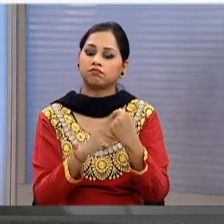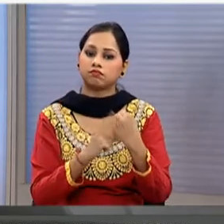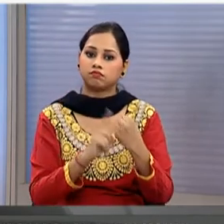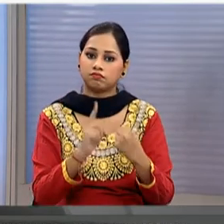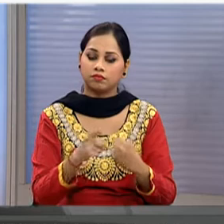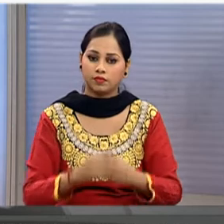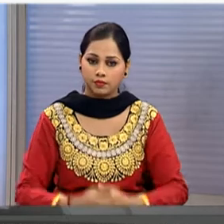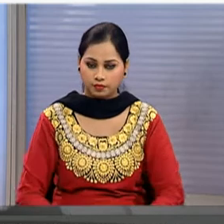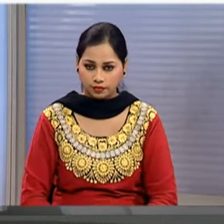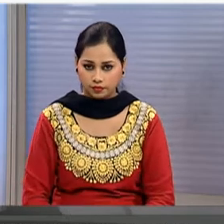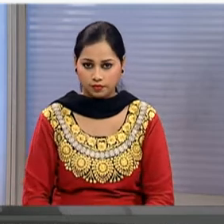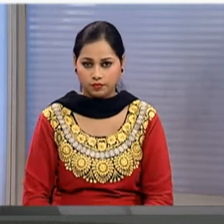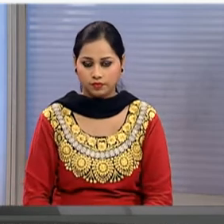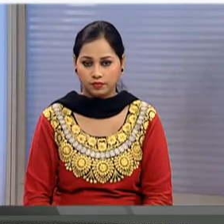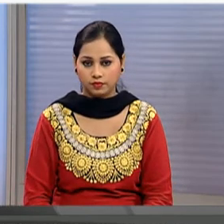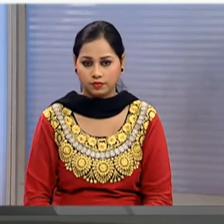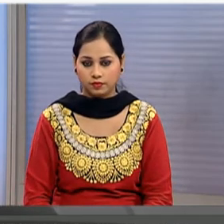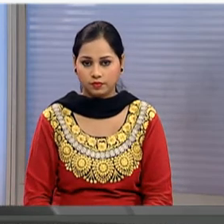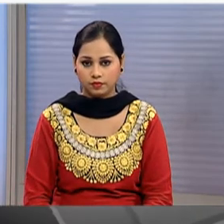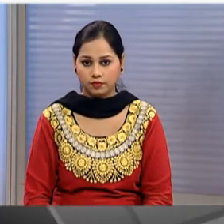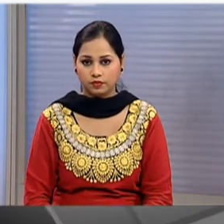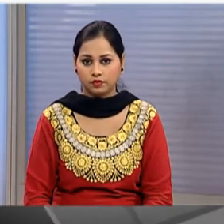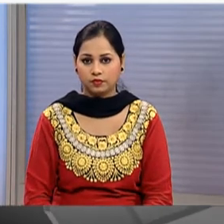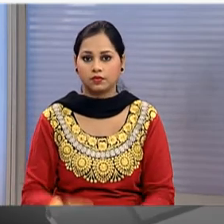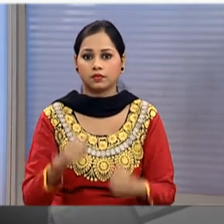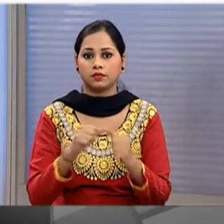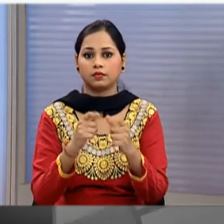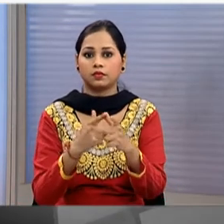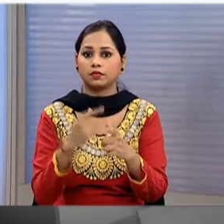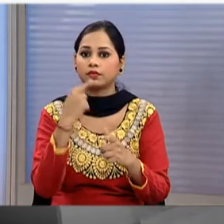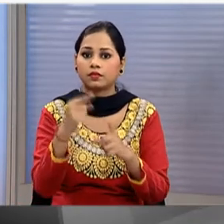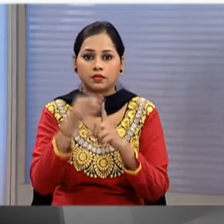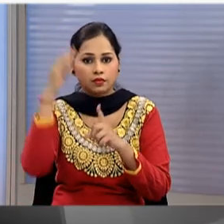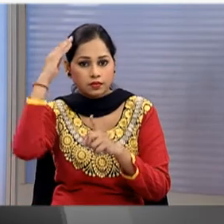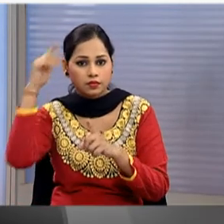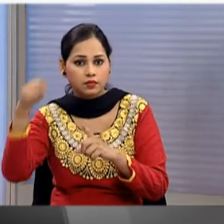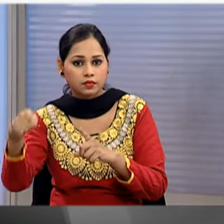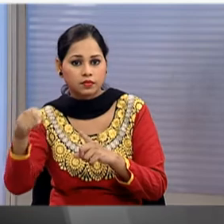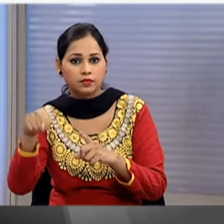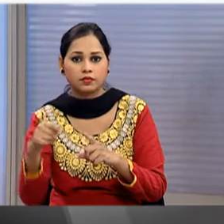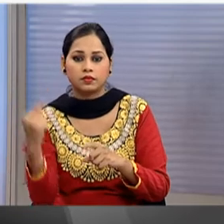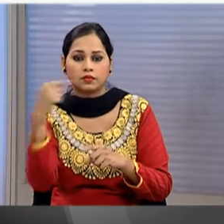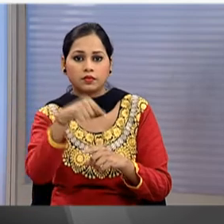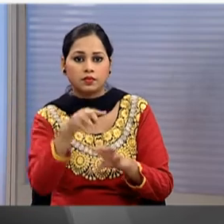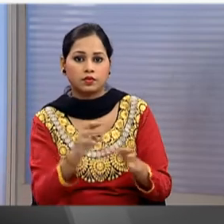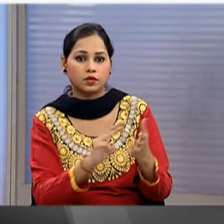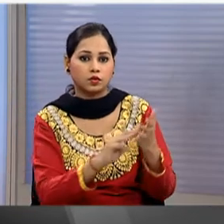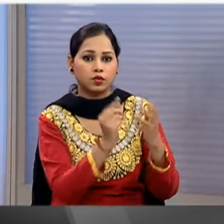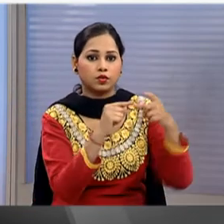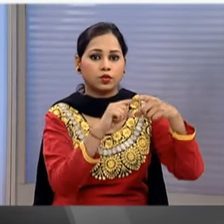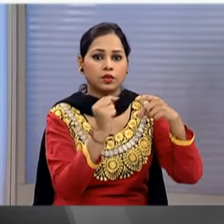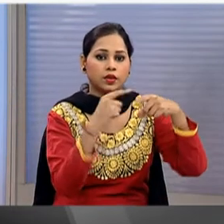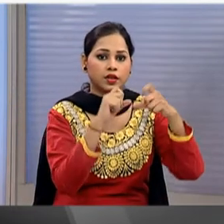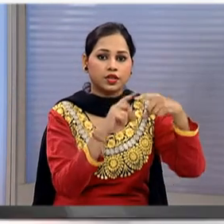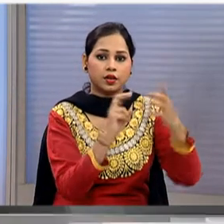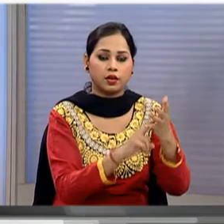the army has said Pakistan has direct role in mutilation of